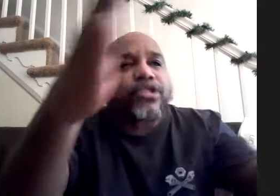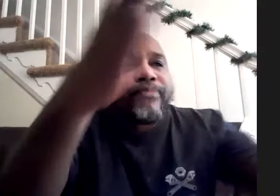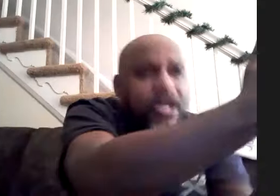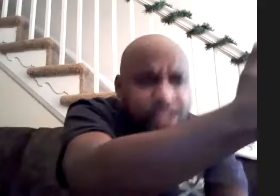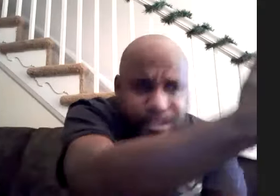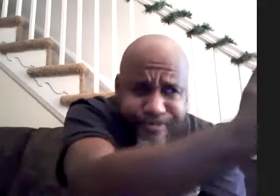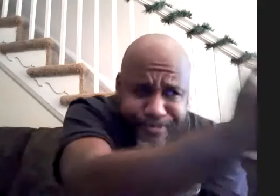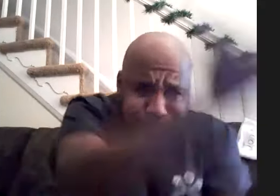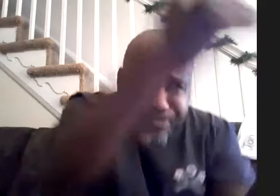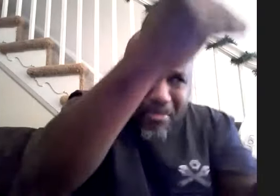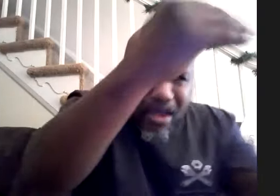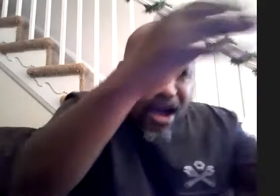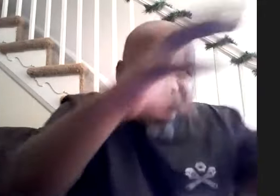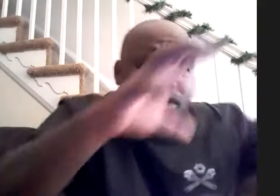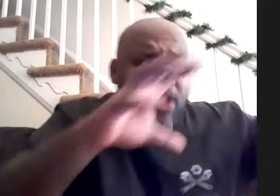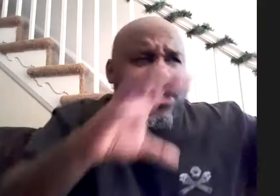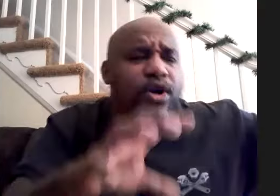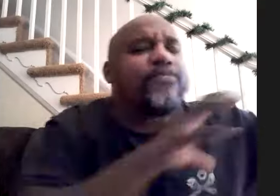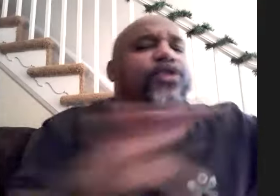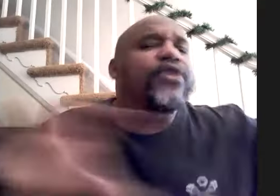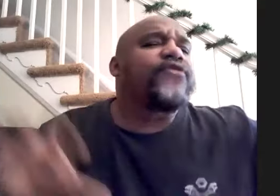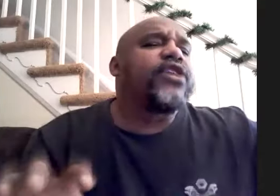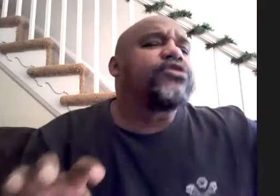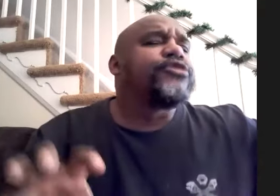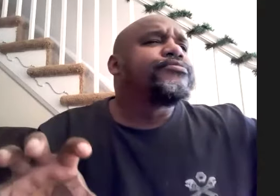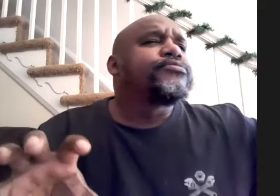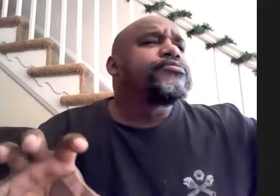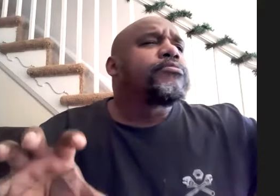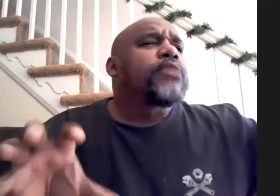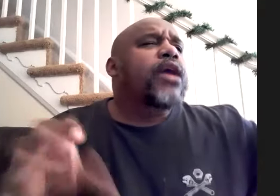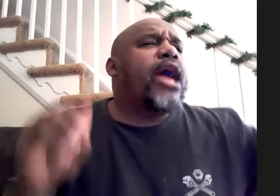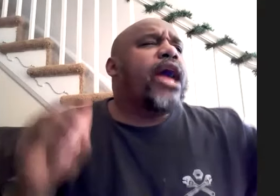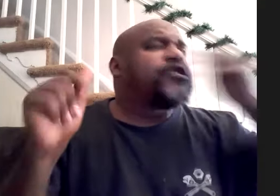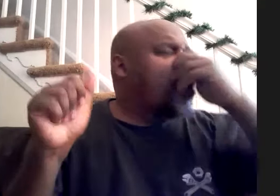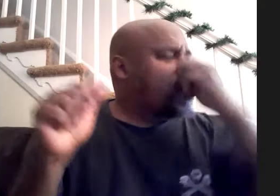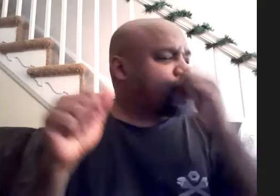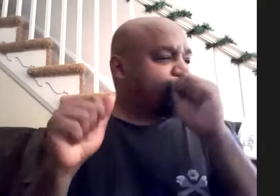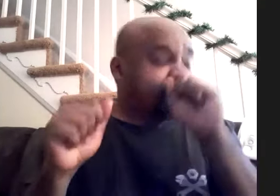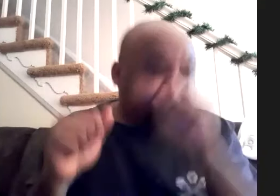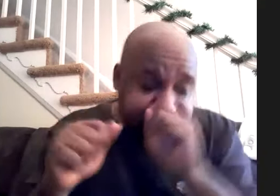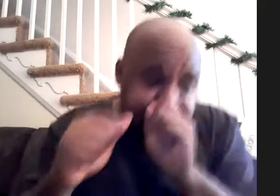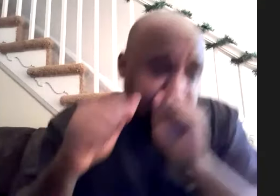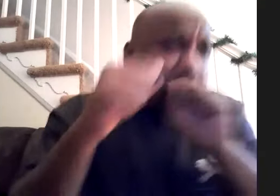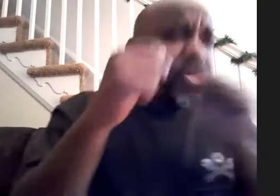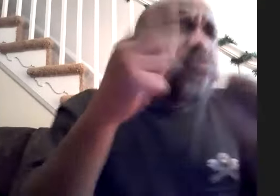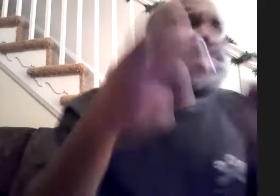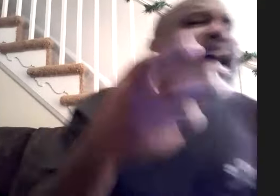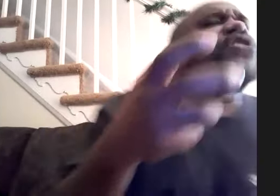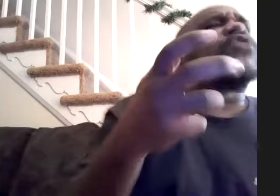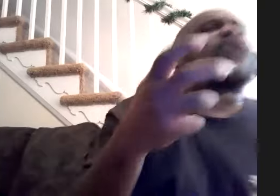because of what's going on with the way the music feels and so there was that and there were